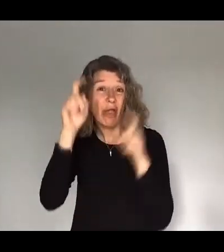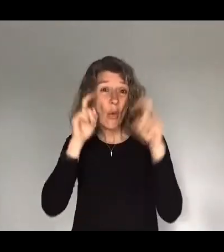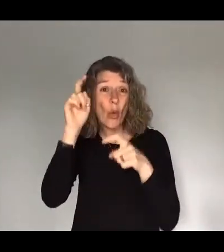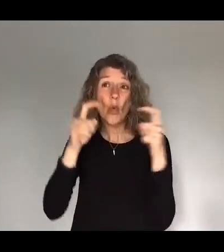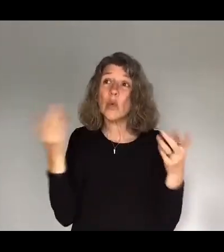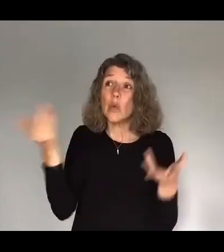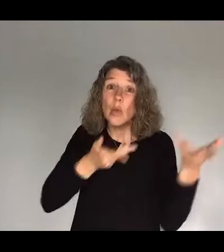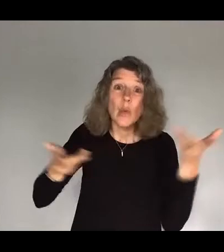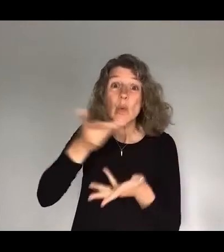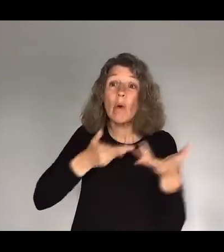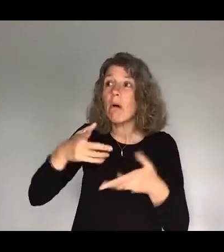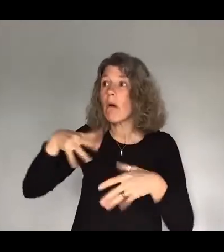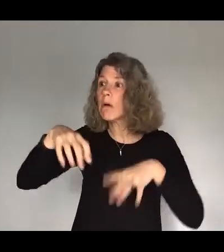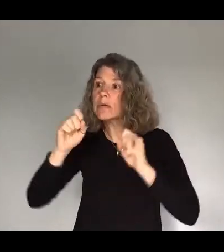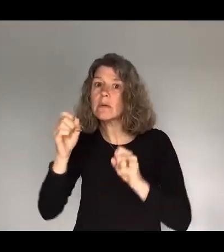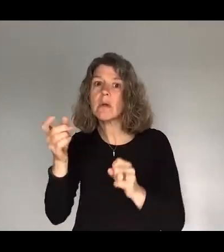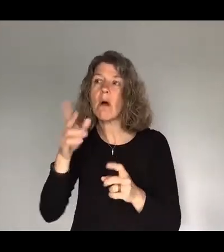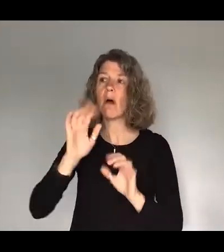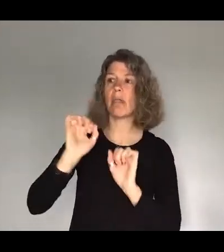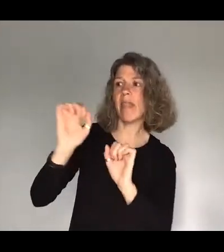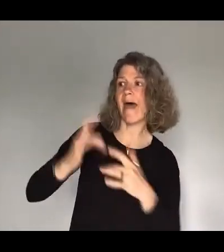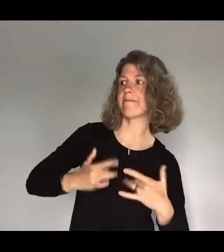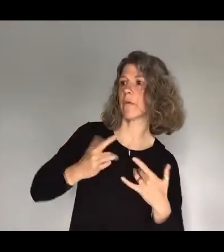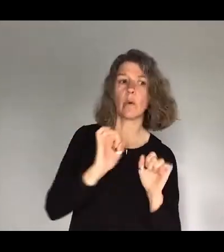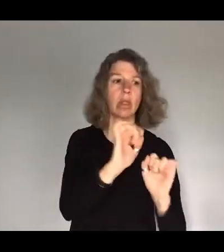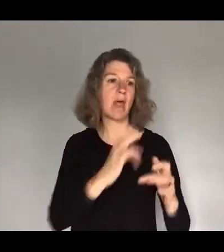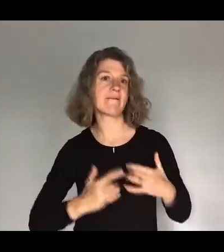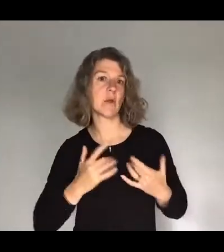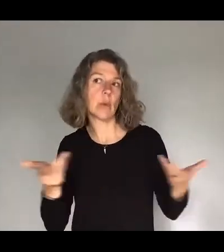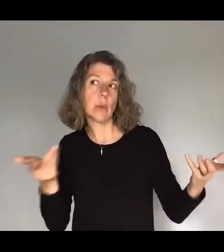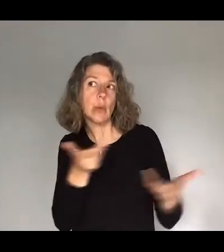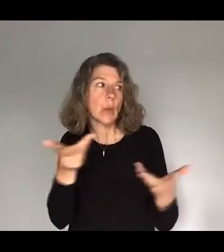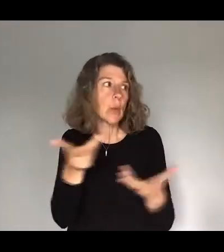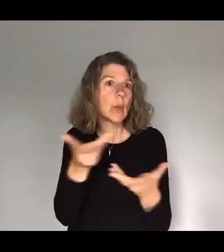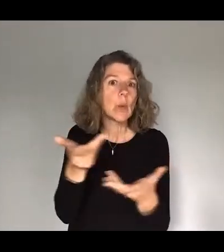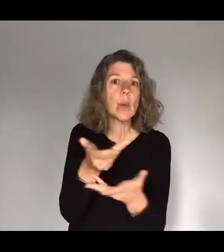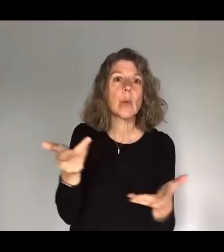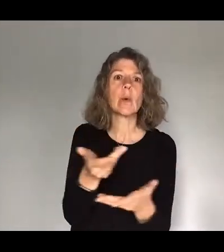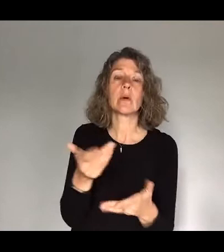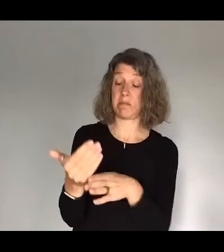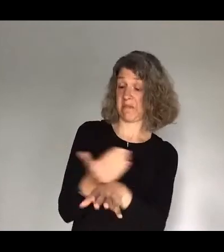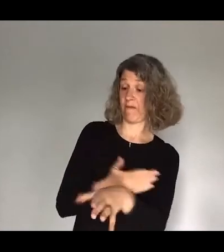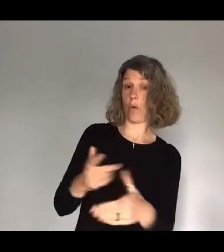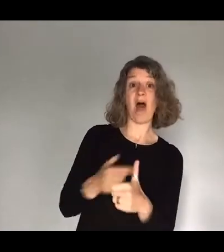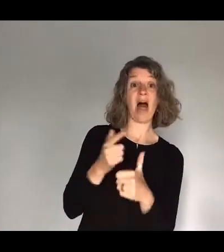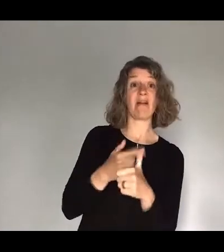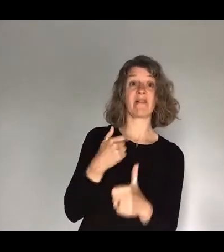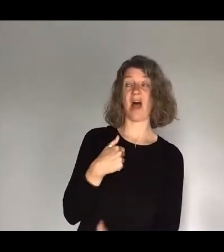start to hear from different people's perspectives. It makes the conversation juicy. Before I did Alpha, I was just searching.